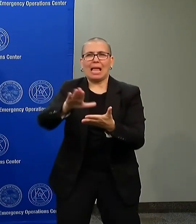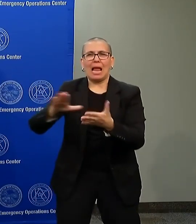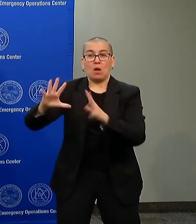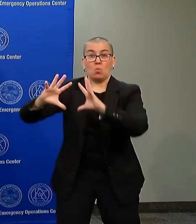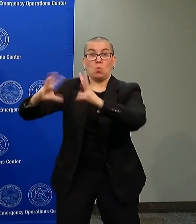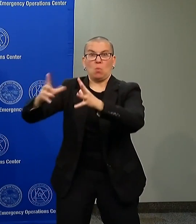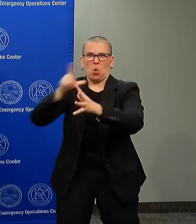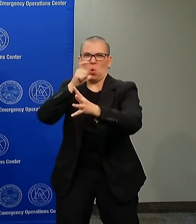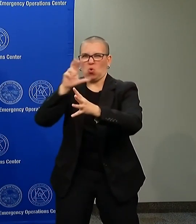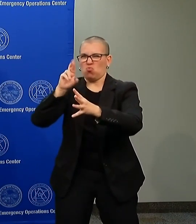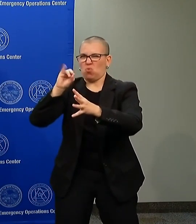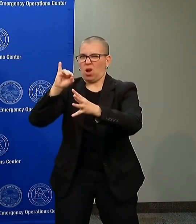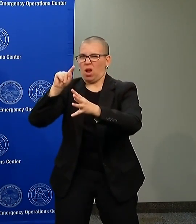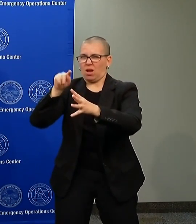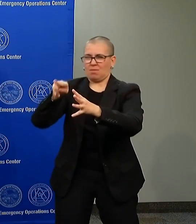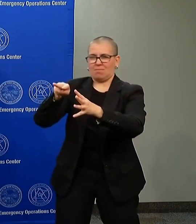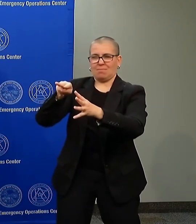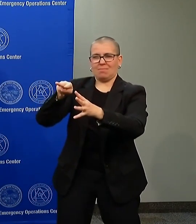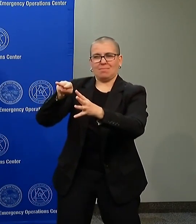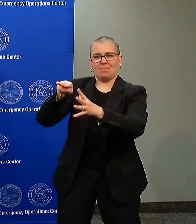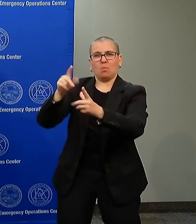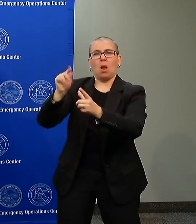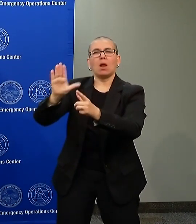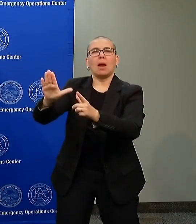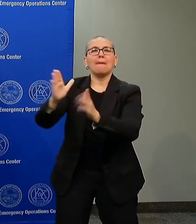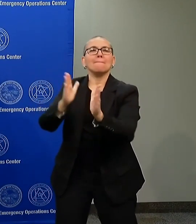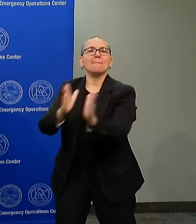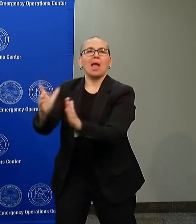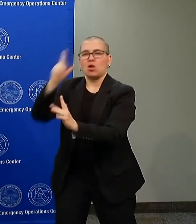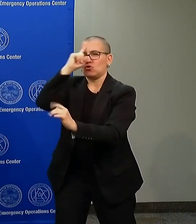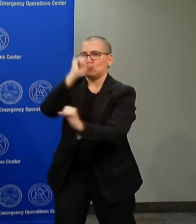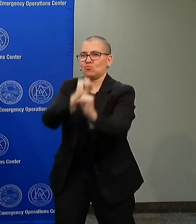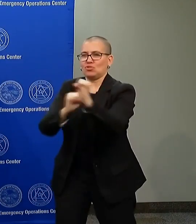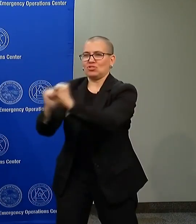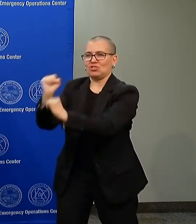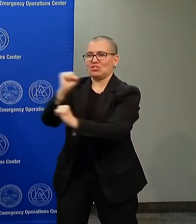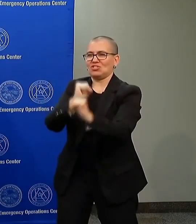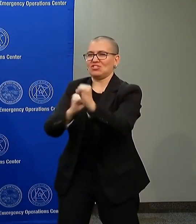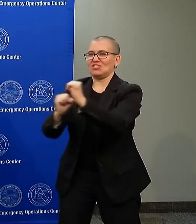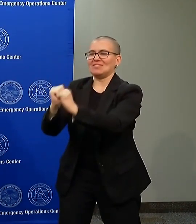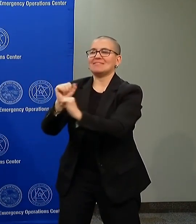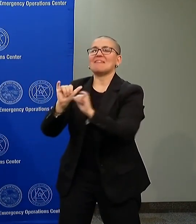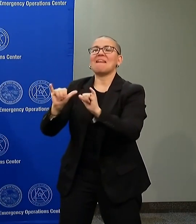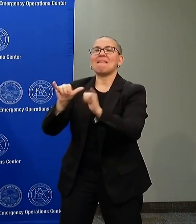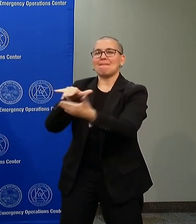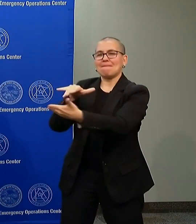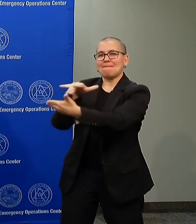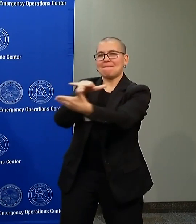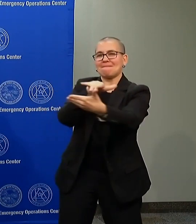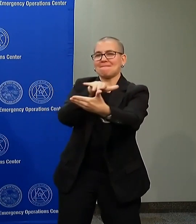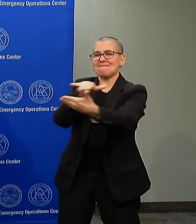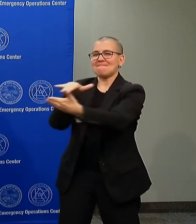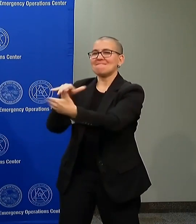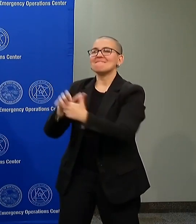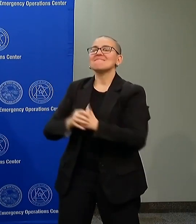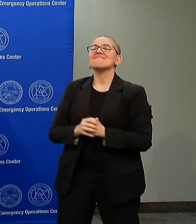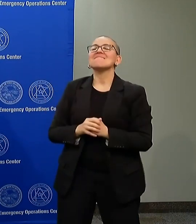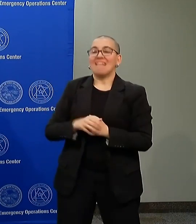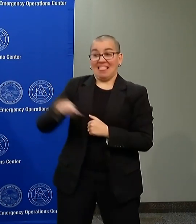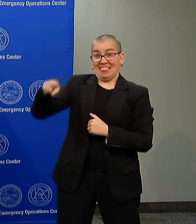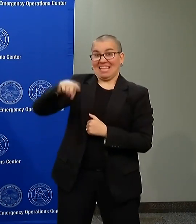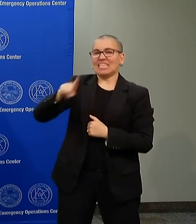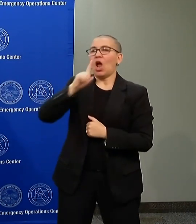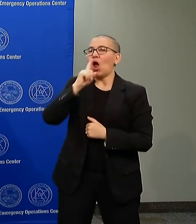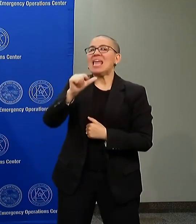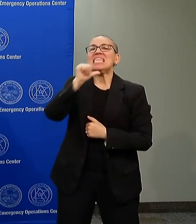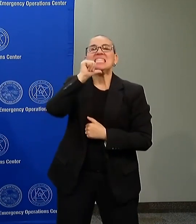and we have focused on the fact that as this is not a protest, where this